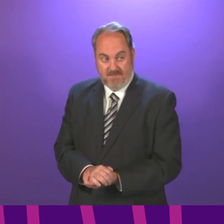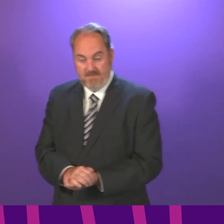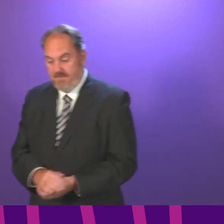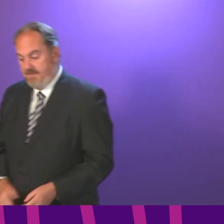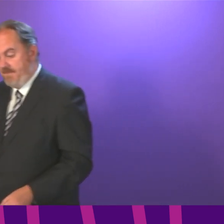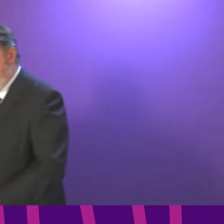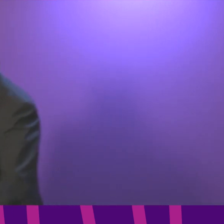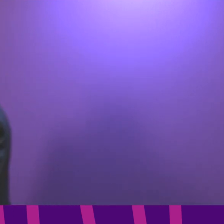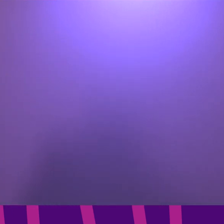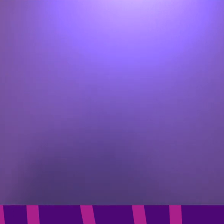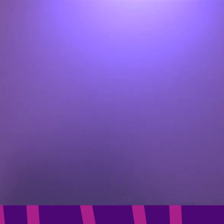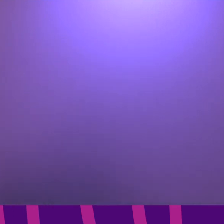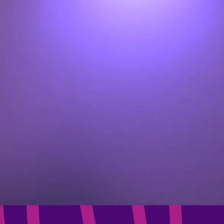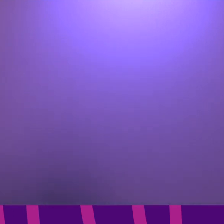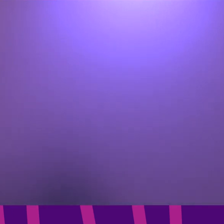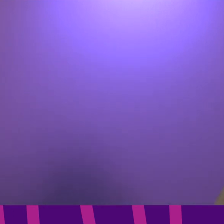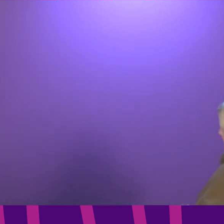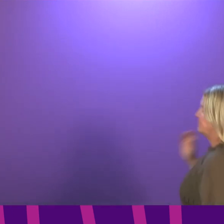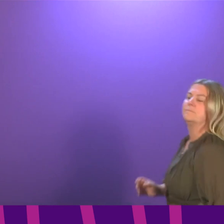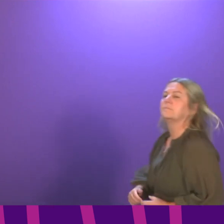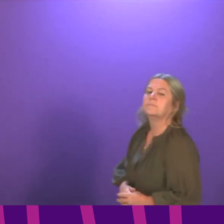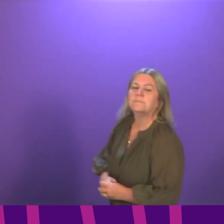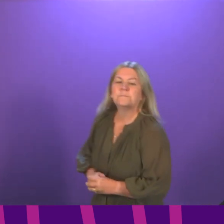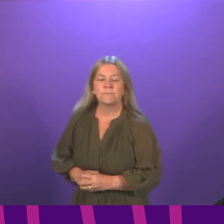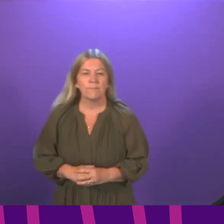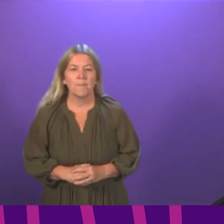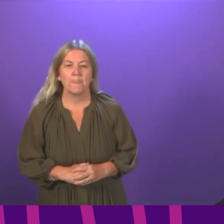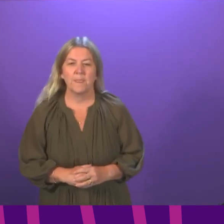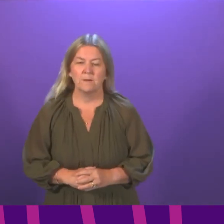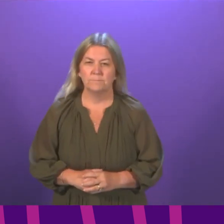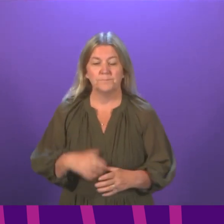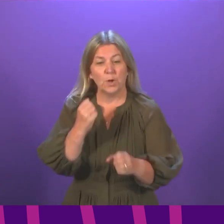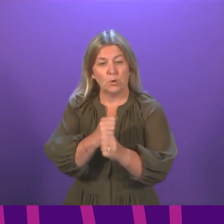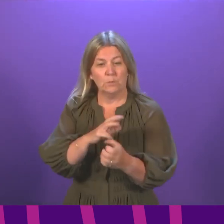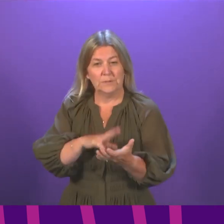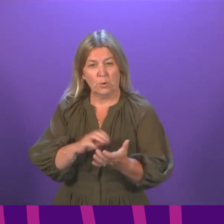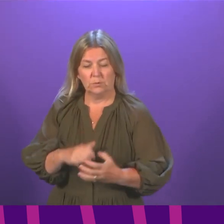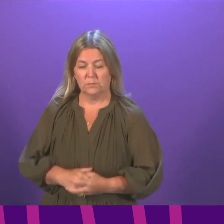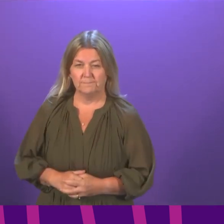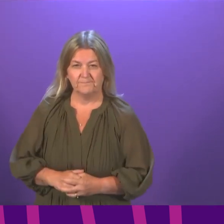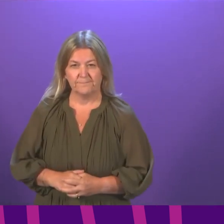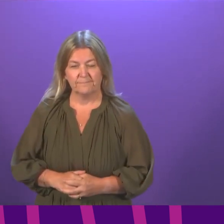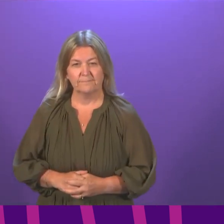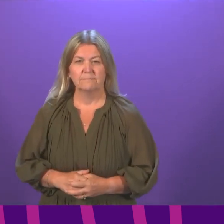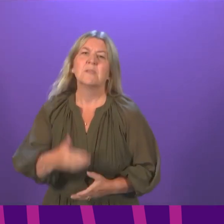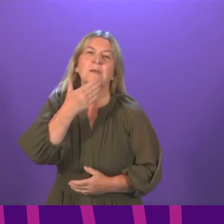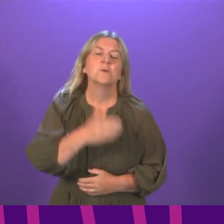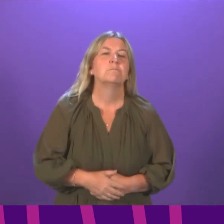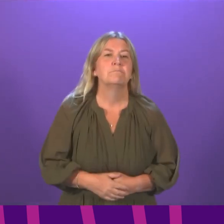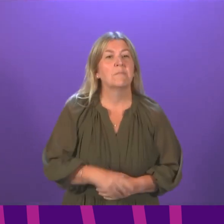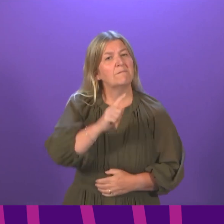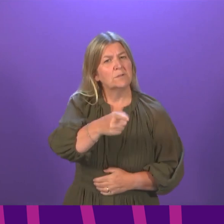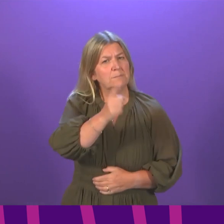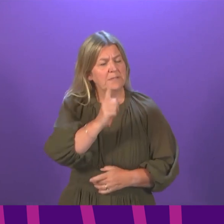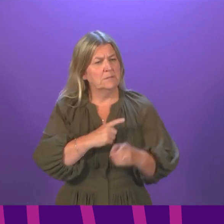Gordon MacDonald, be followed by Pam Gossall. First Minister, you highlighted that the Scottish